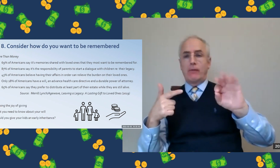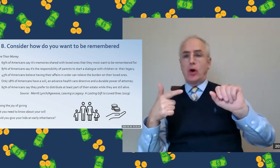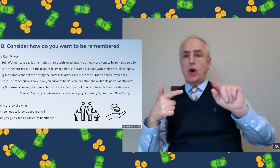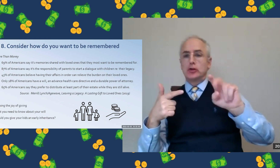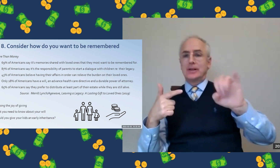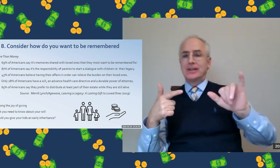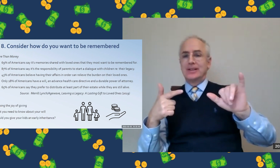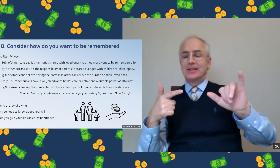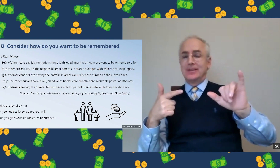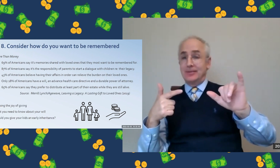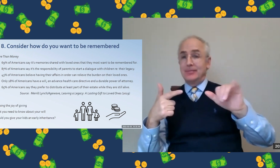will,